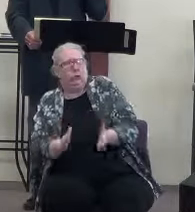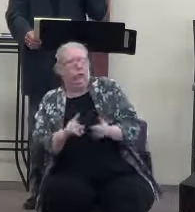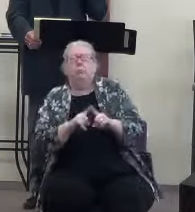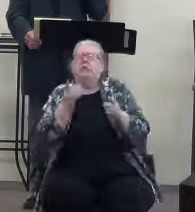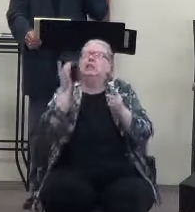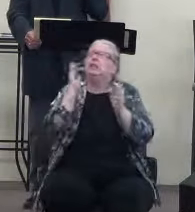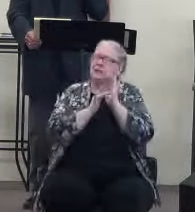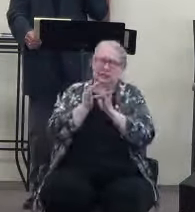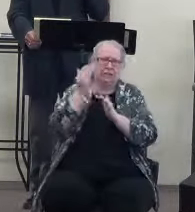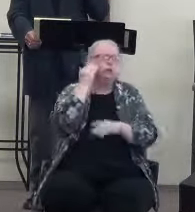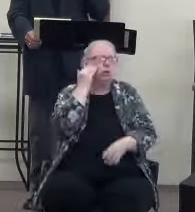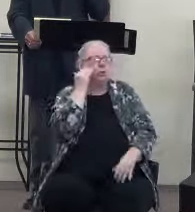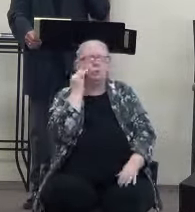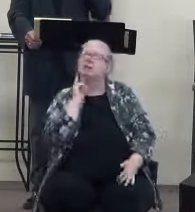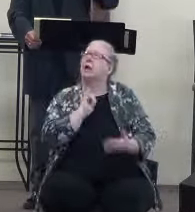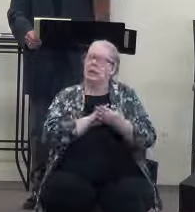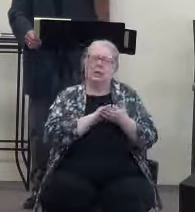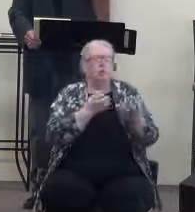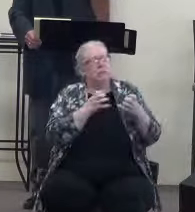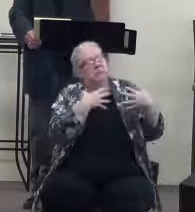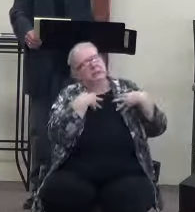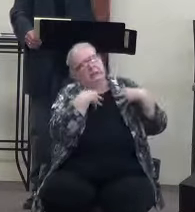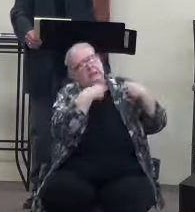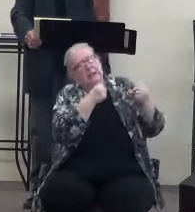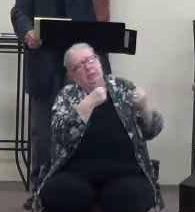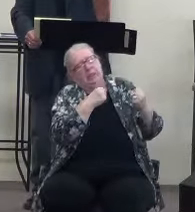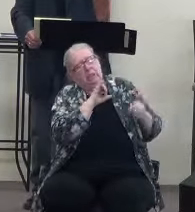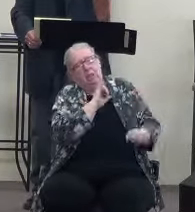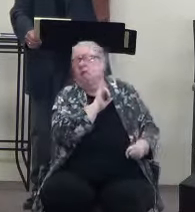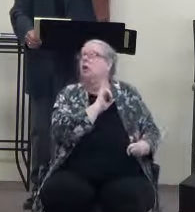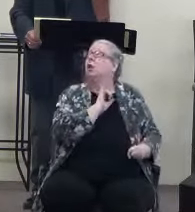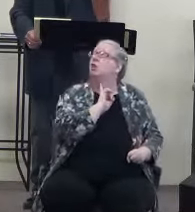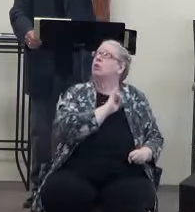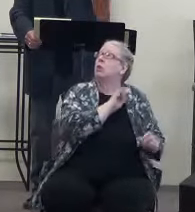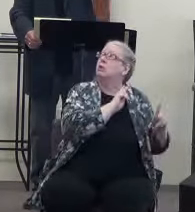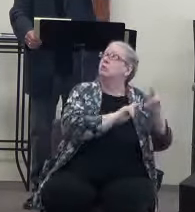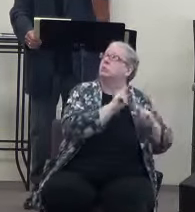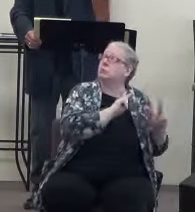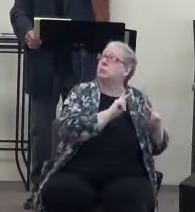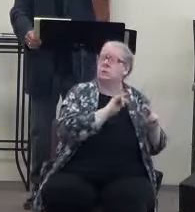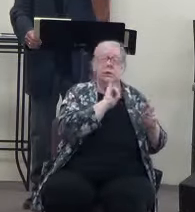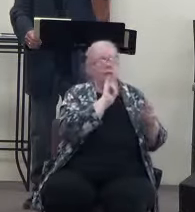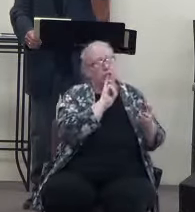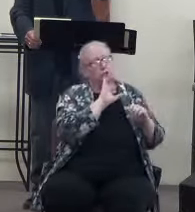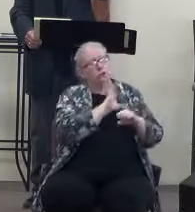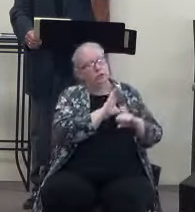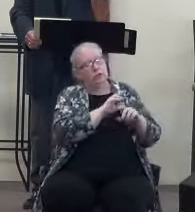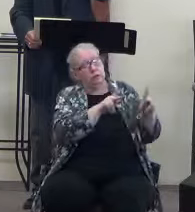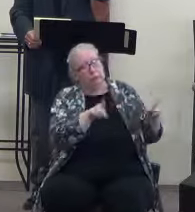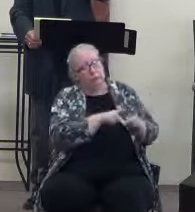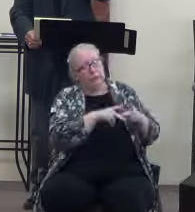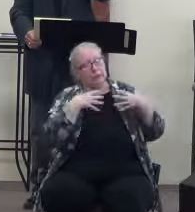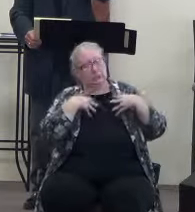it. He wants to heal them. That's the place they can get healing and peace and love and